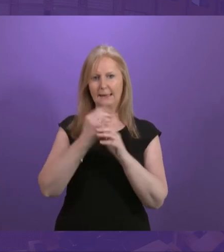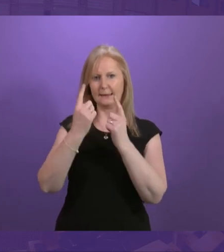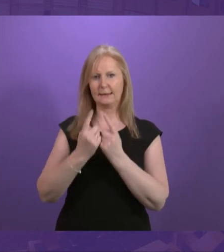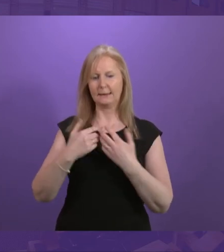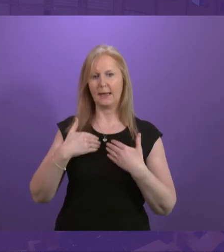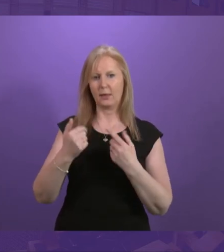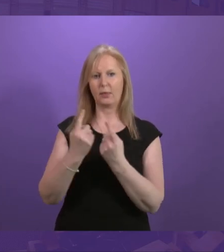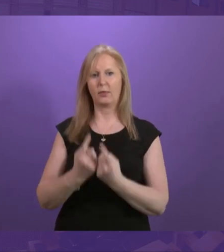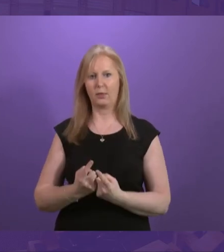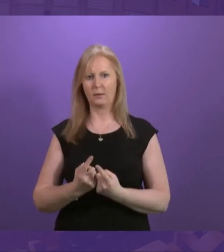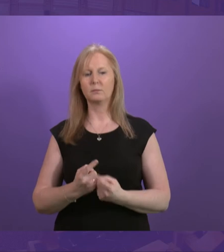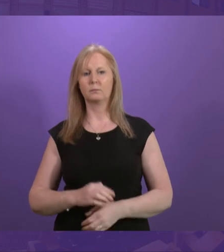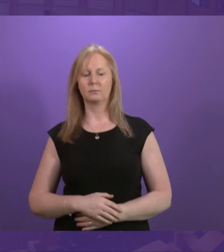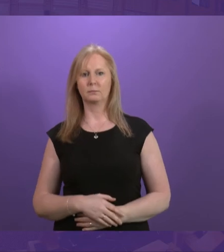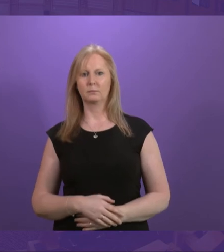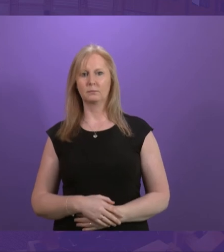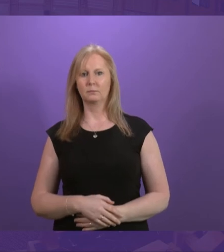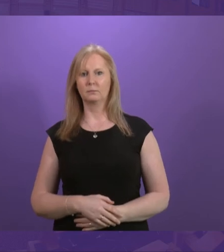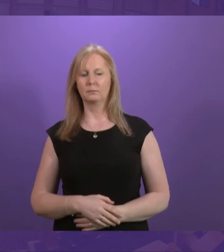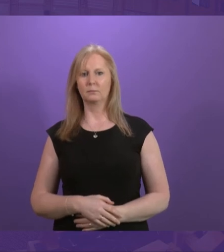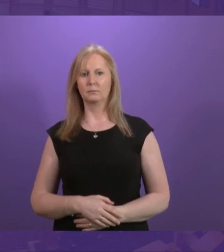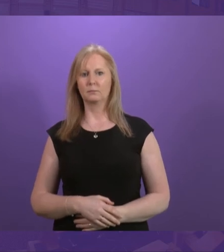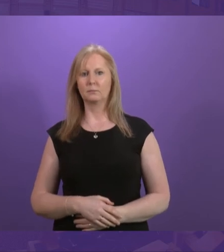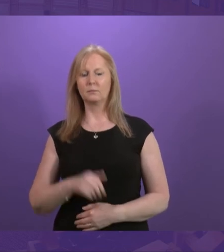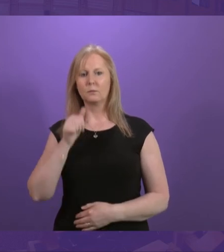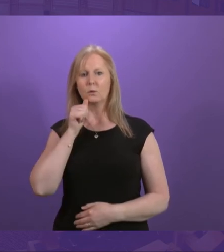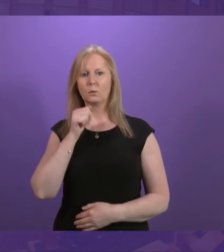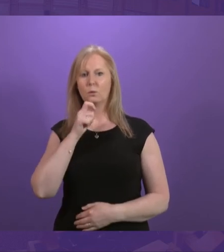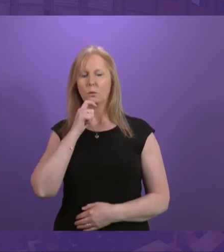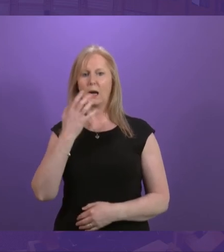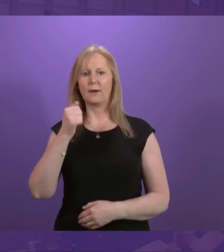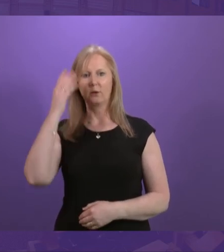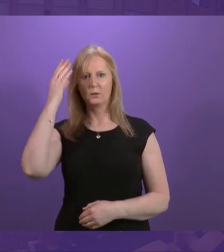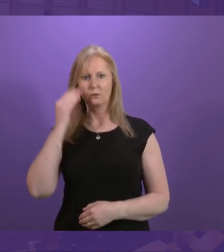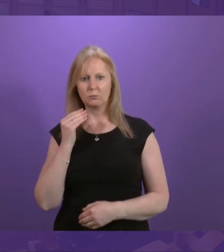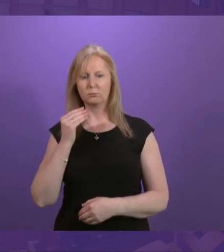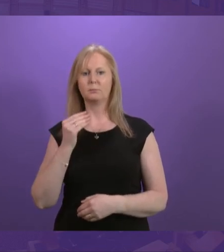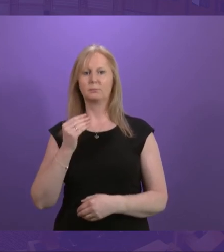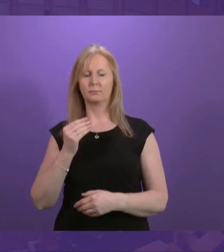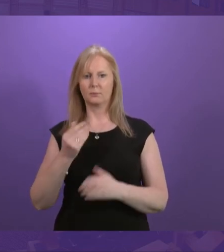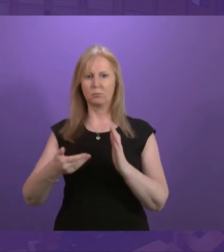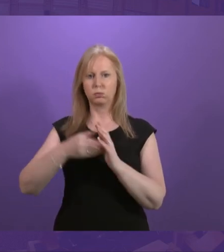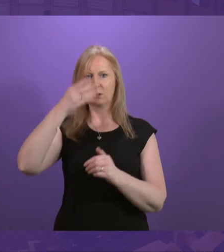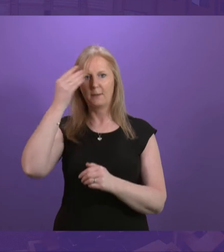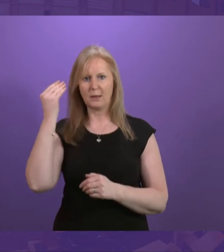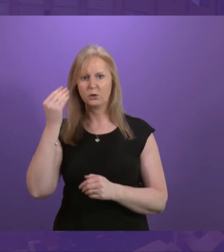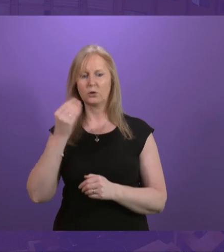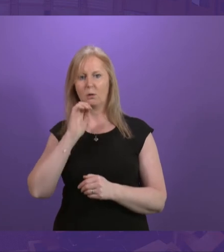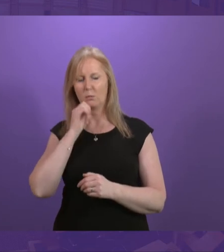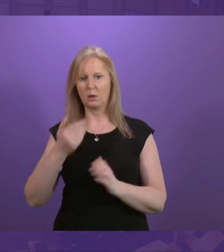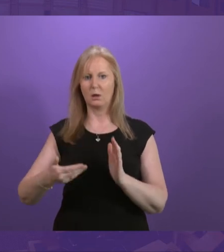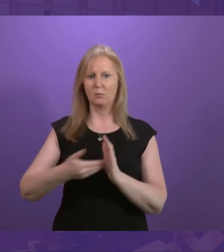their primary condition. I know that people with sensory impairment who develop dementia face additional challenges